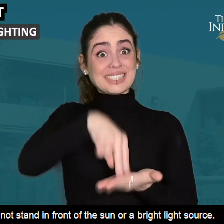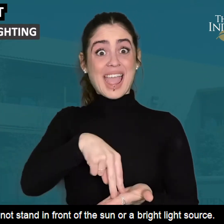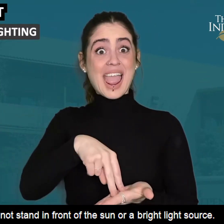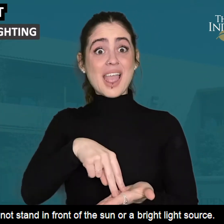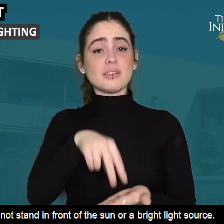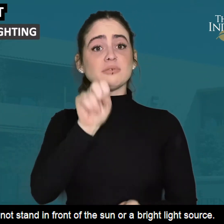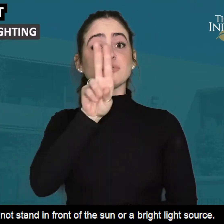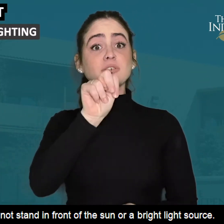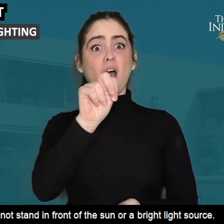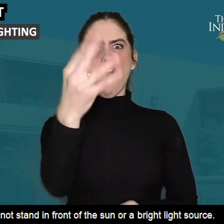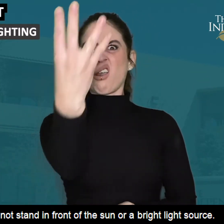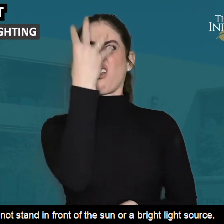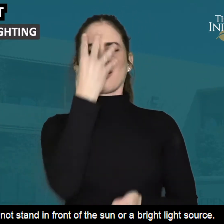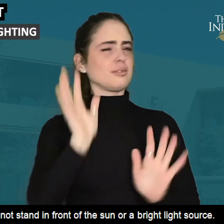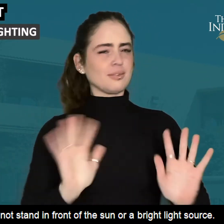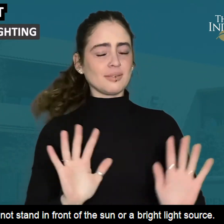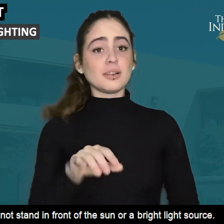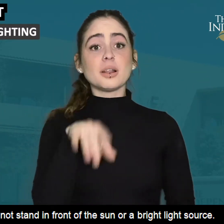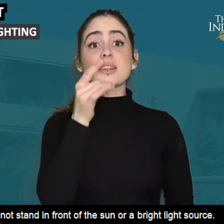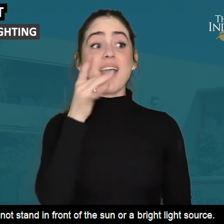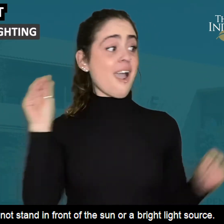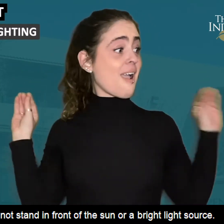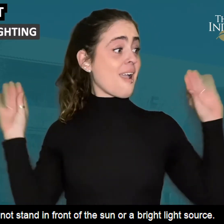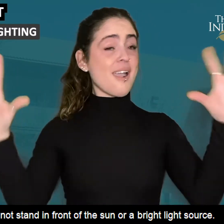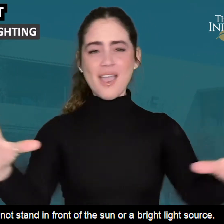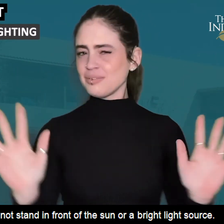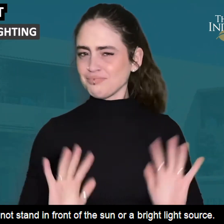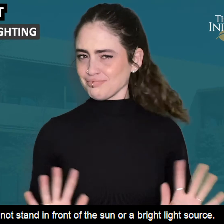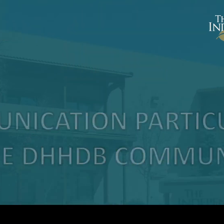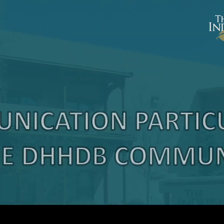Do not stand in front of the sun or a bright light source.